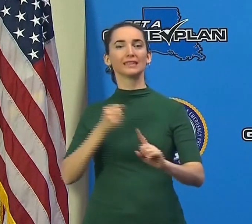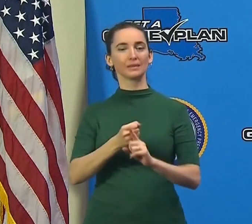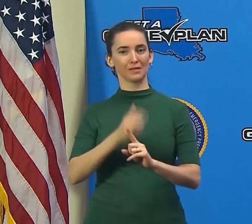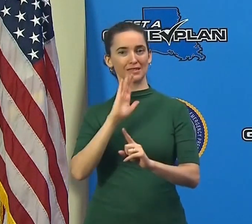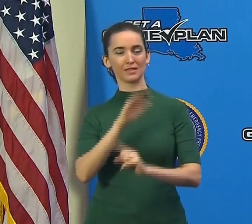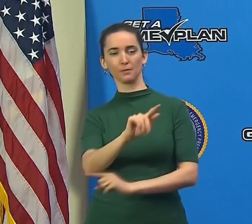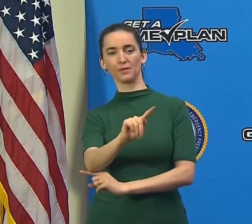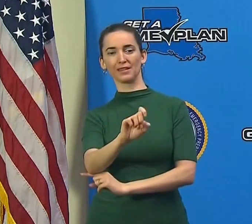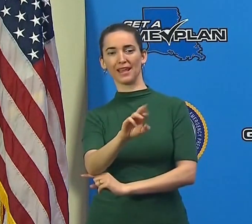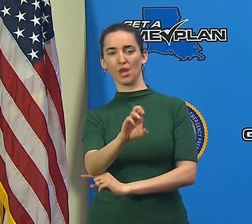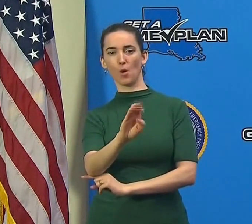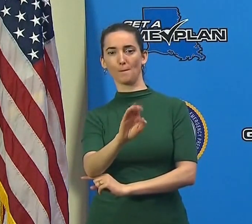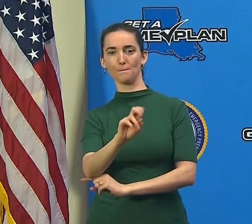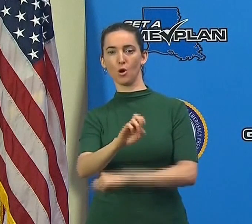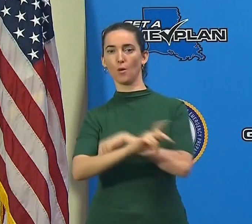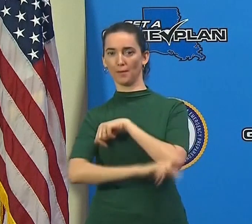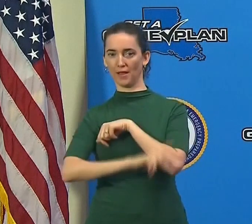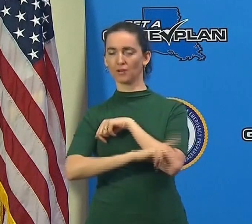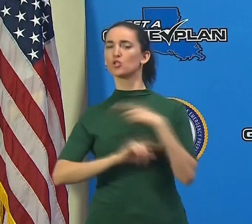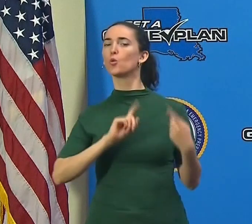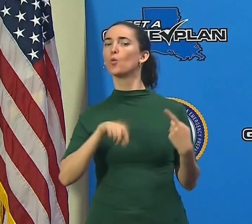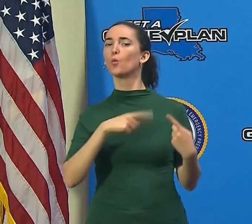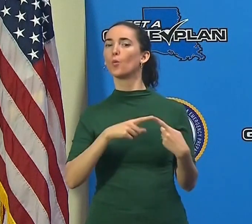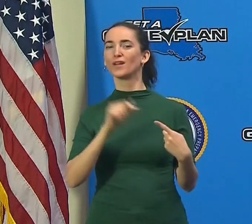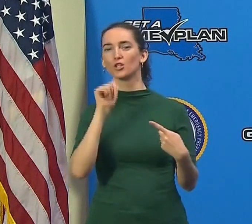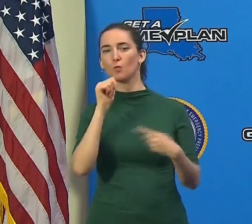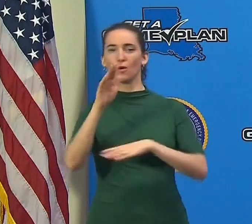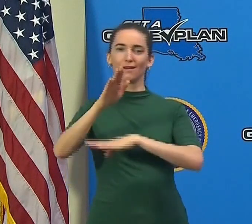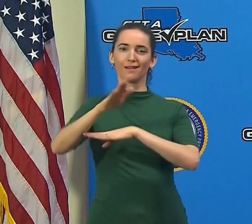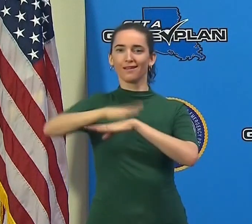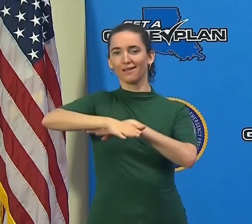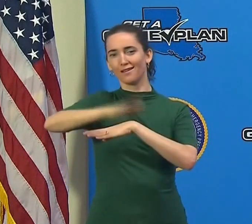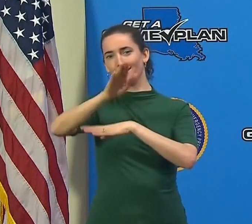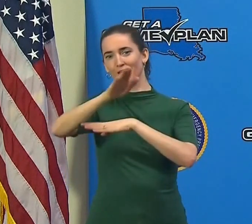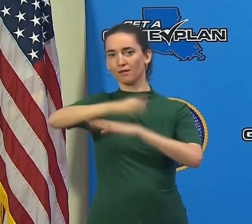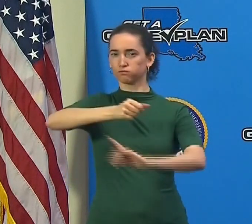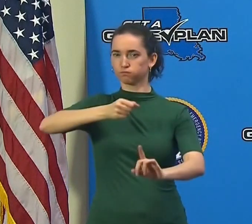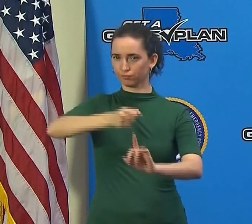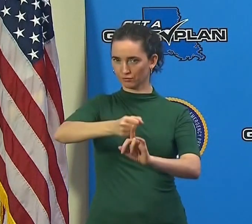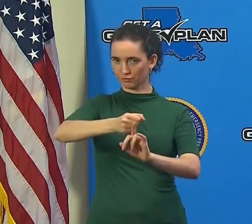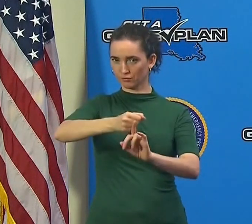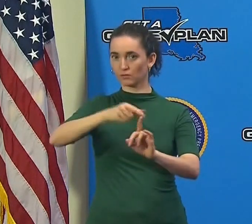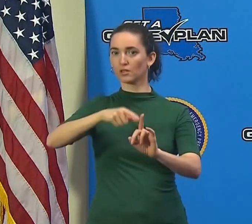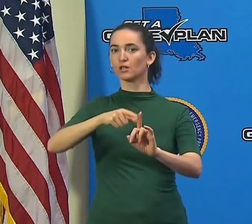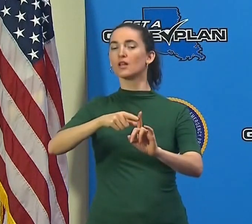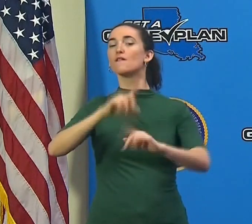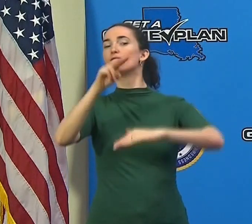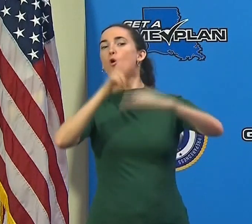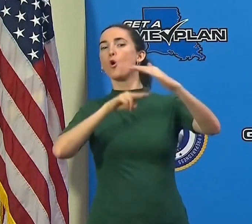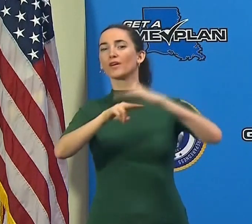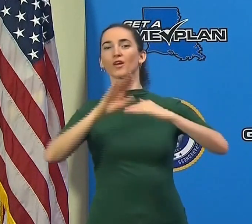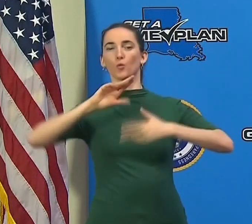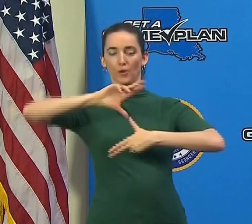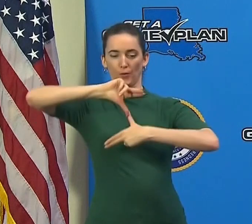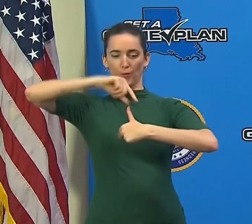tomorrow afternoon or evening. Now the forecasted landfall is for 7 p.m.